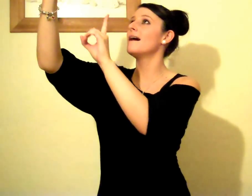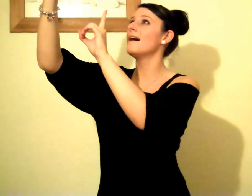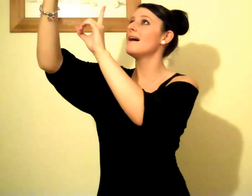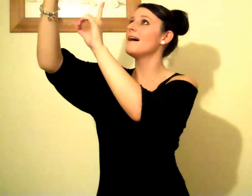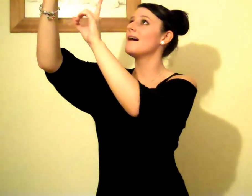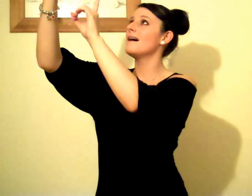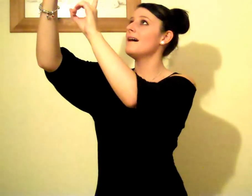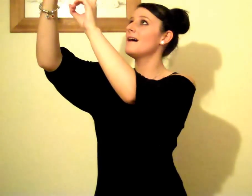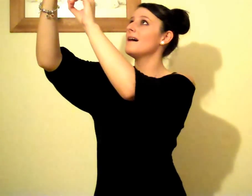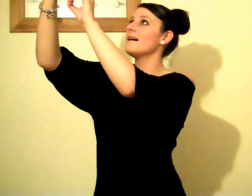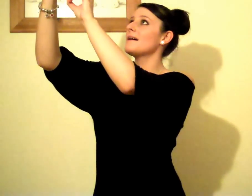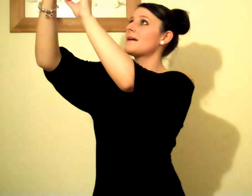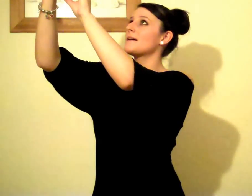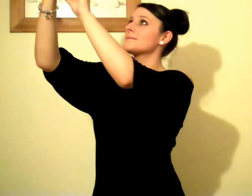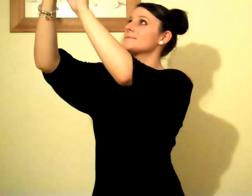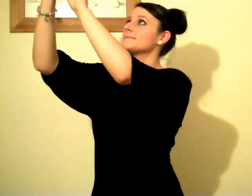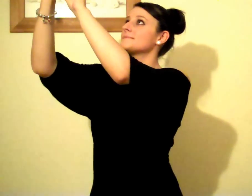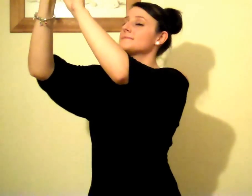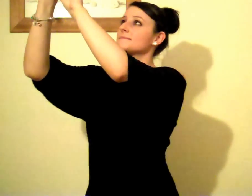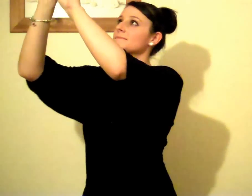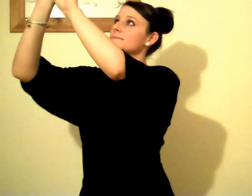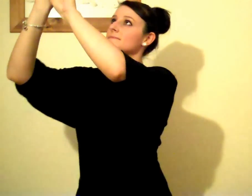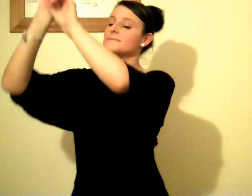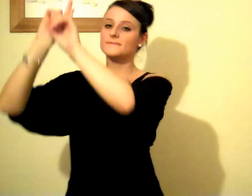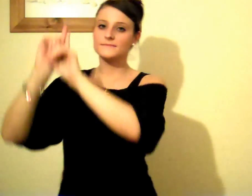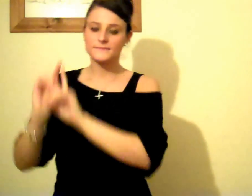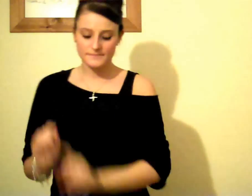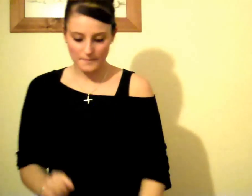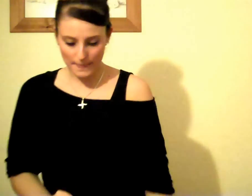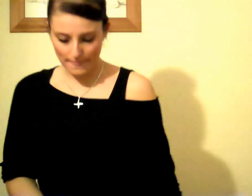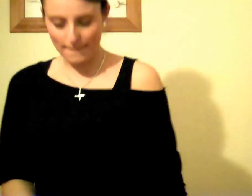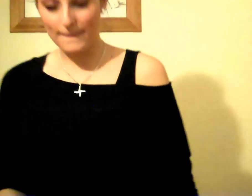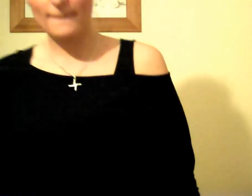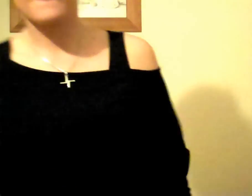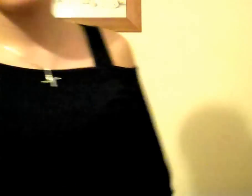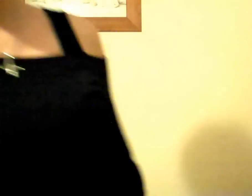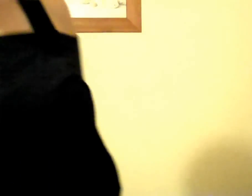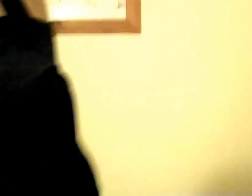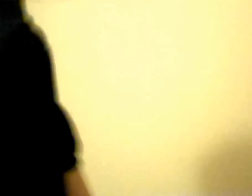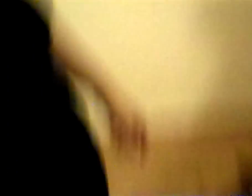Cause you Beat me up Thank you.